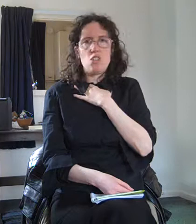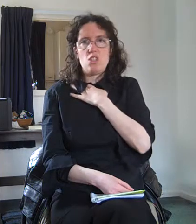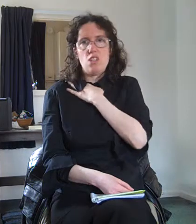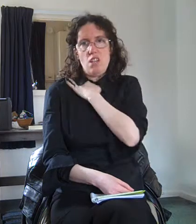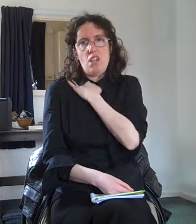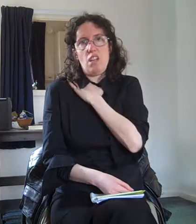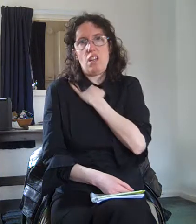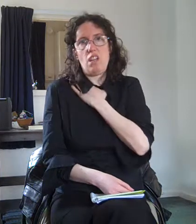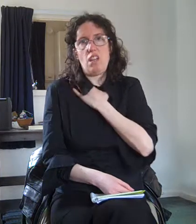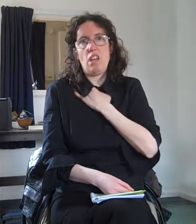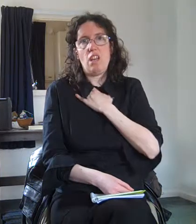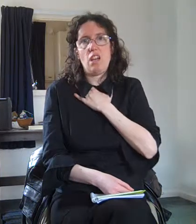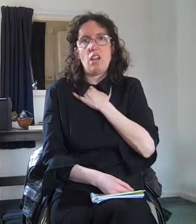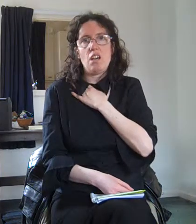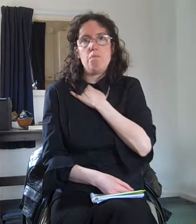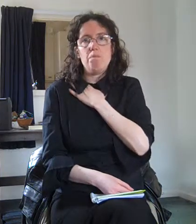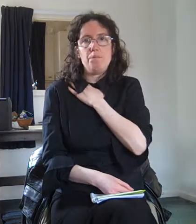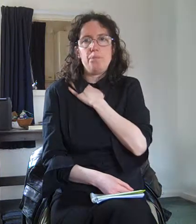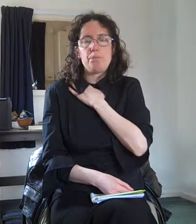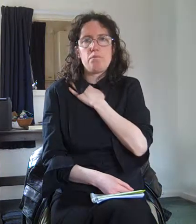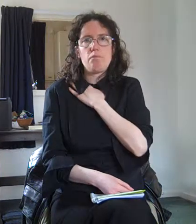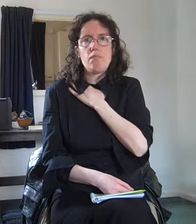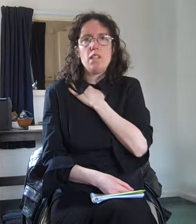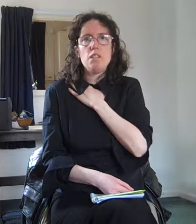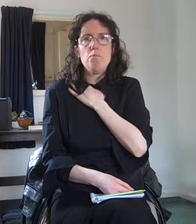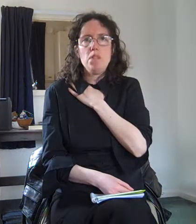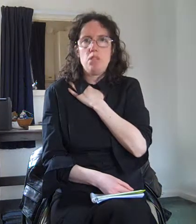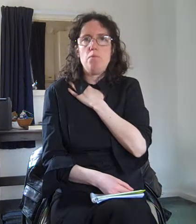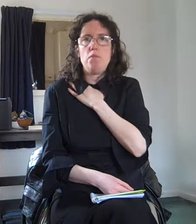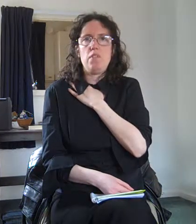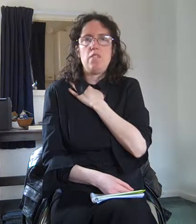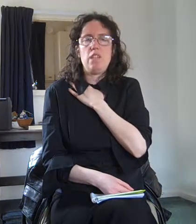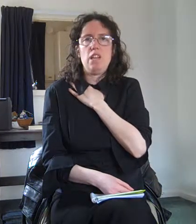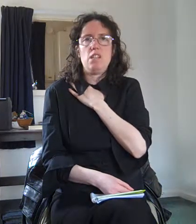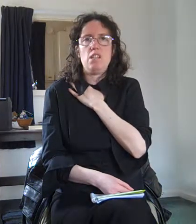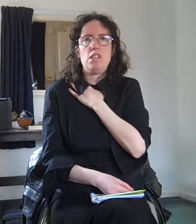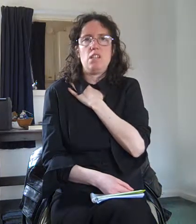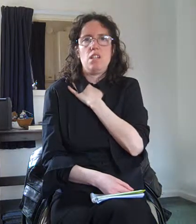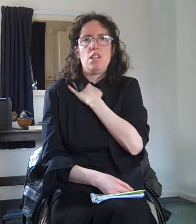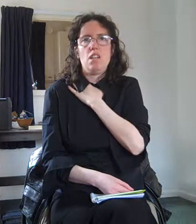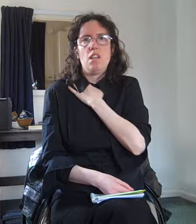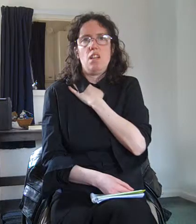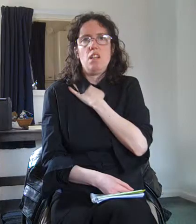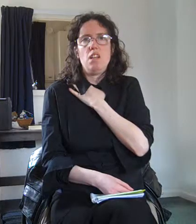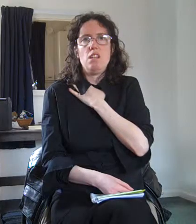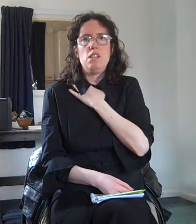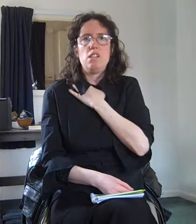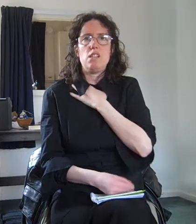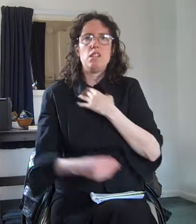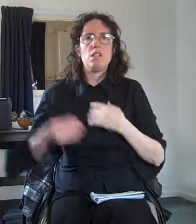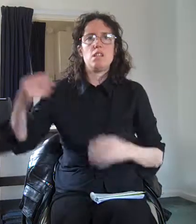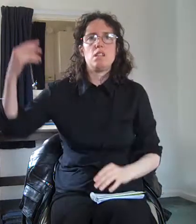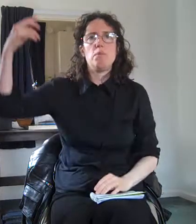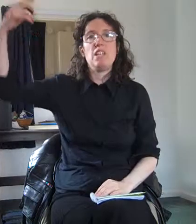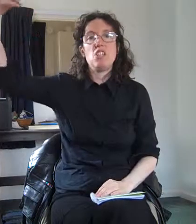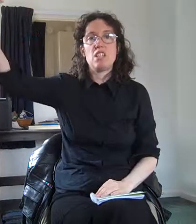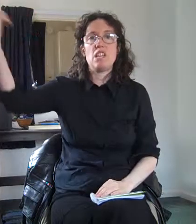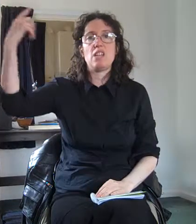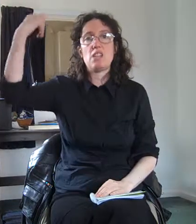is a much more thorough test is the cycloplegic test